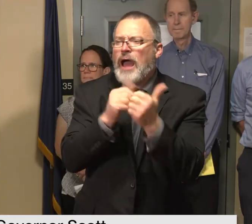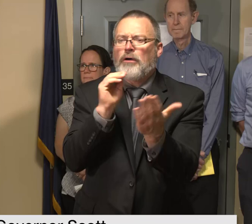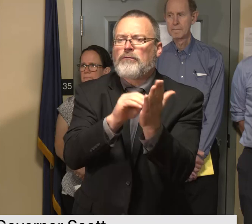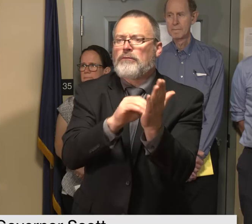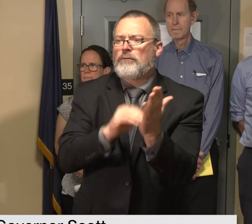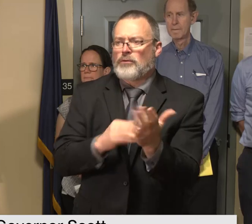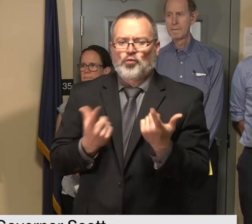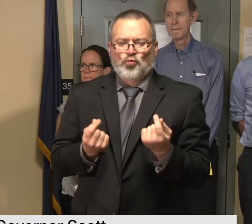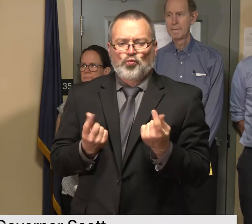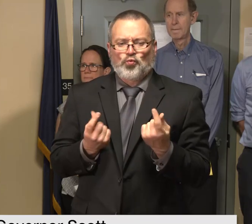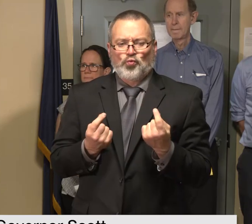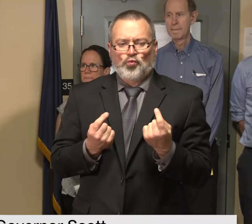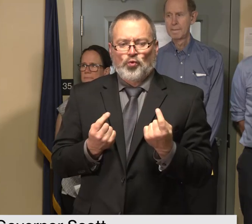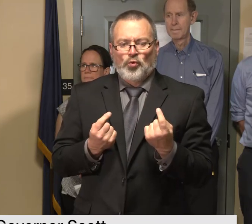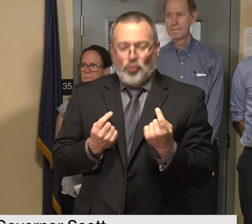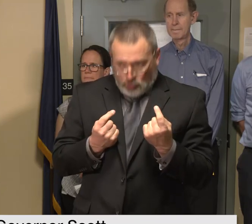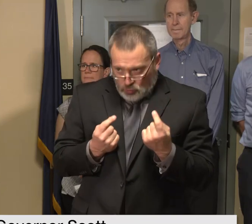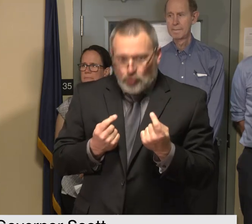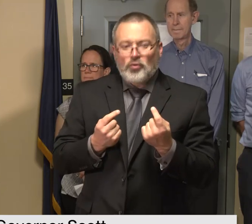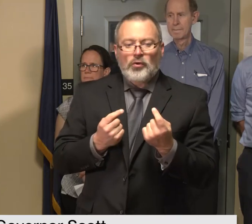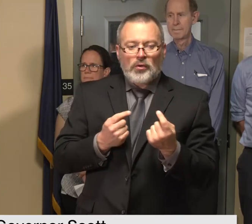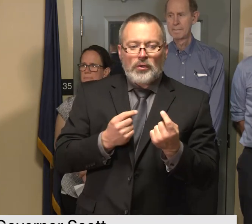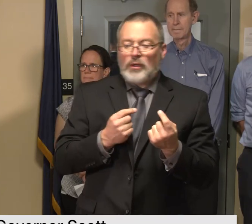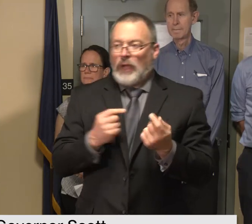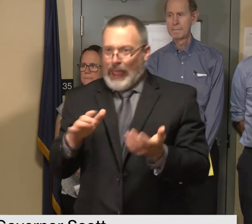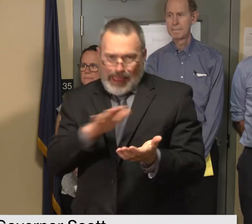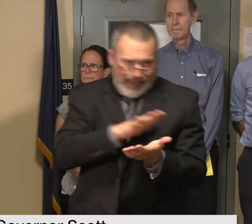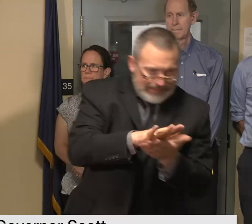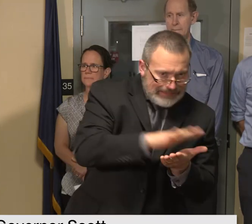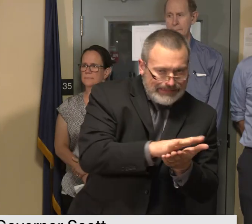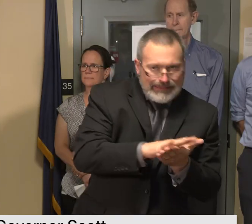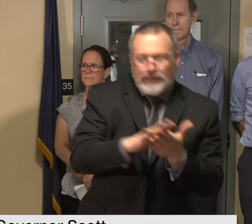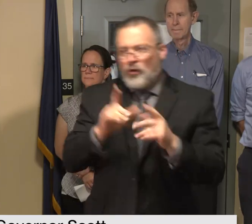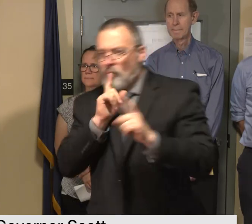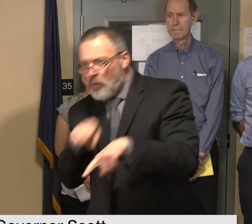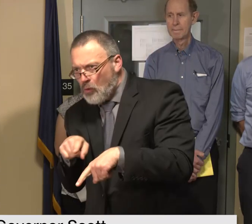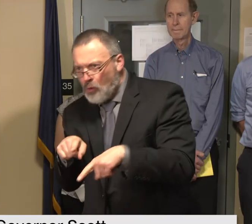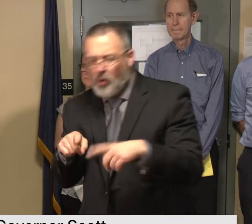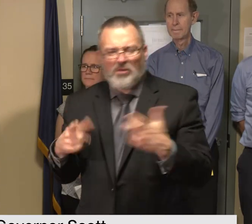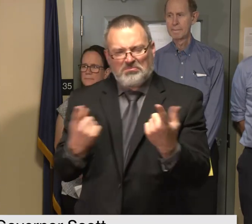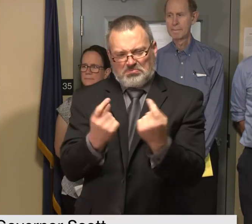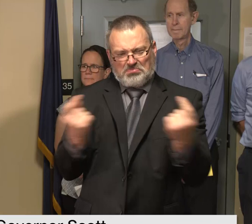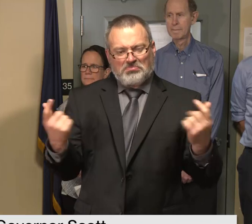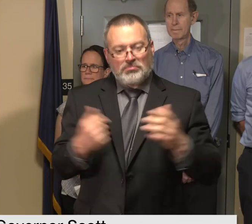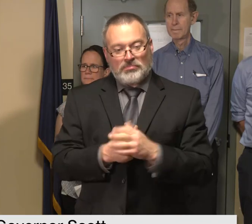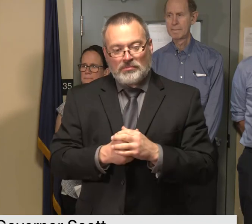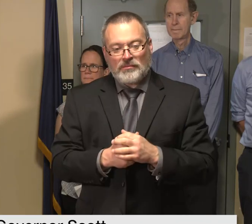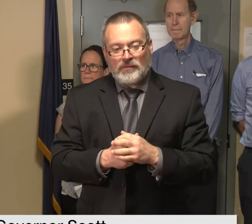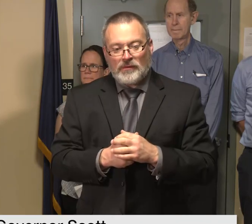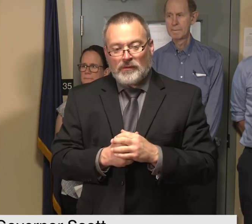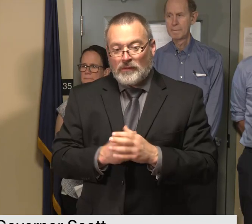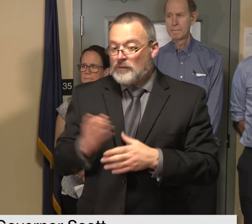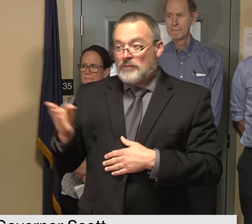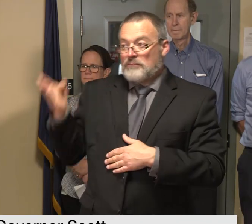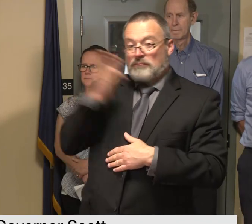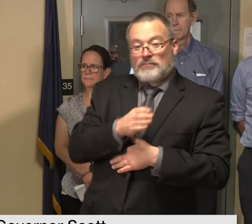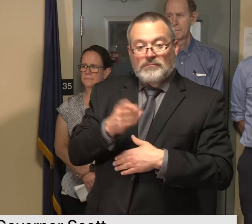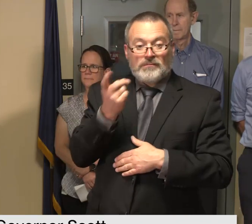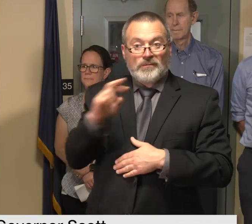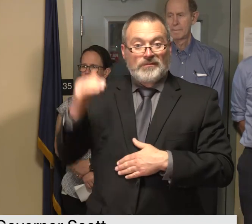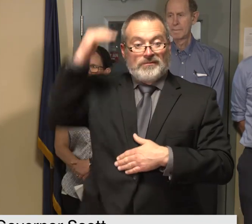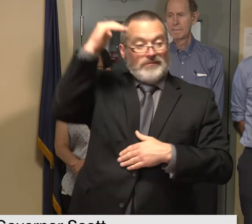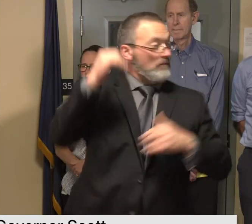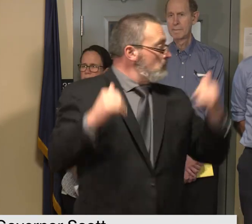equipment if needed dr Levine will also also offer some guidance to help make sure everyone stay